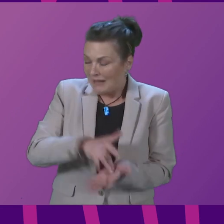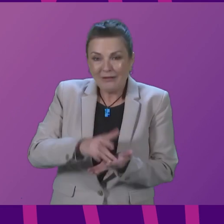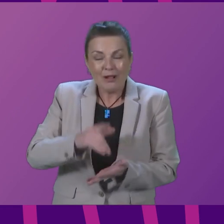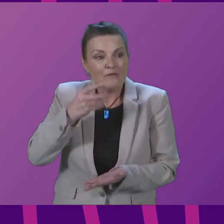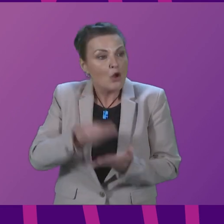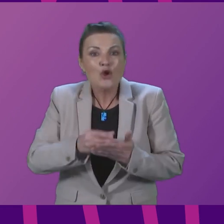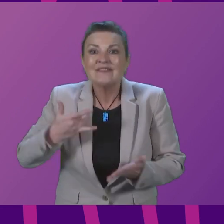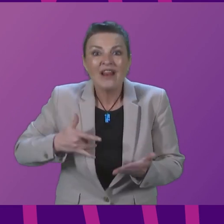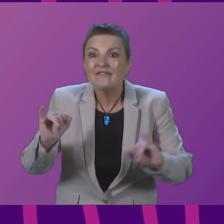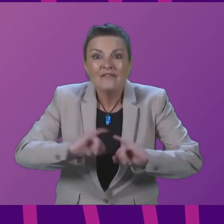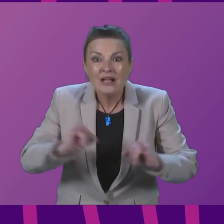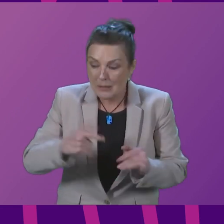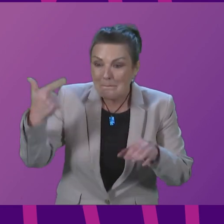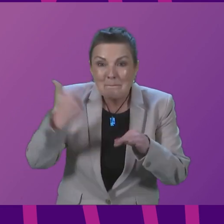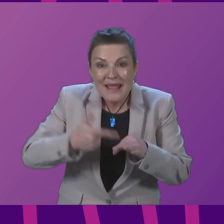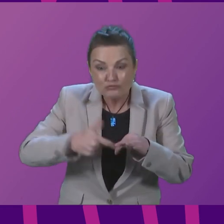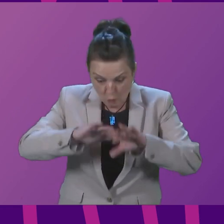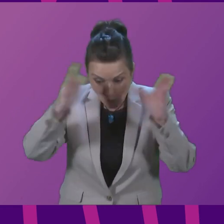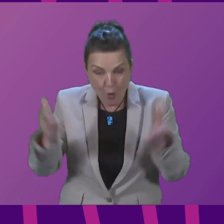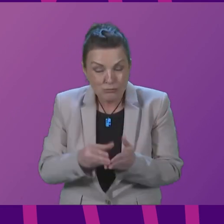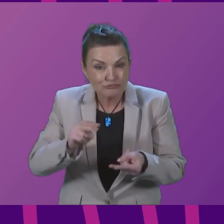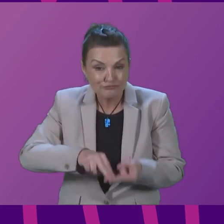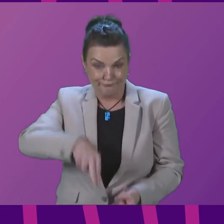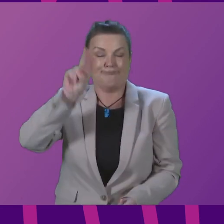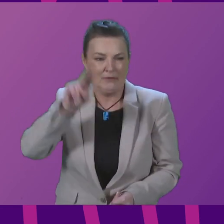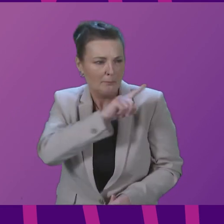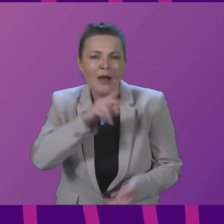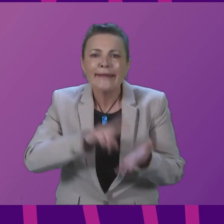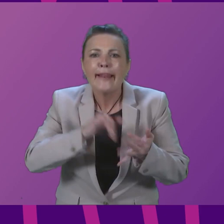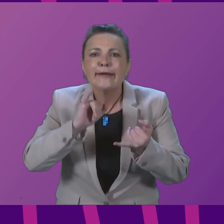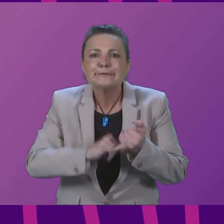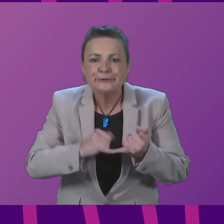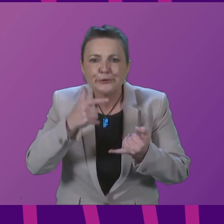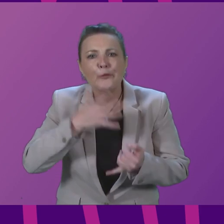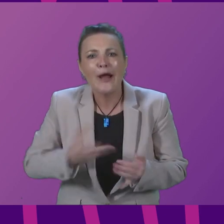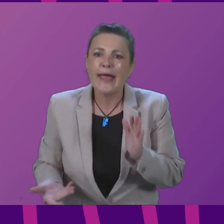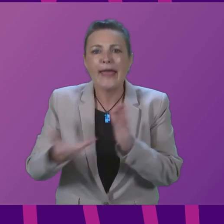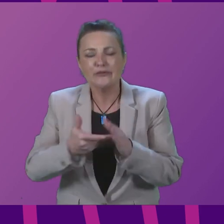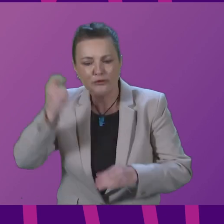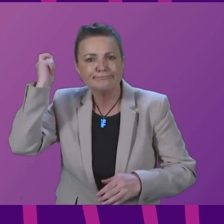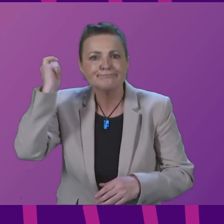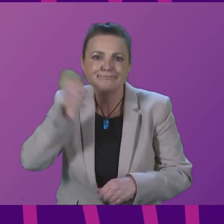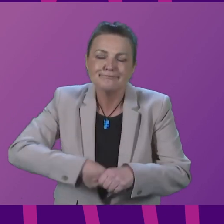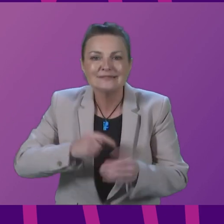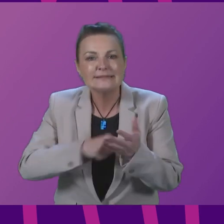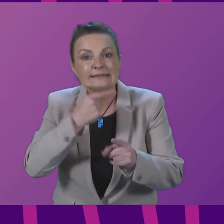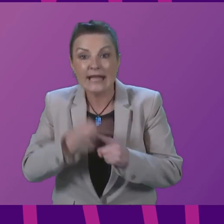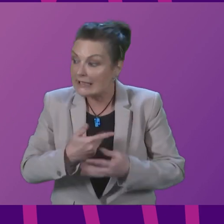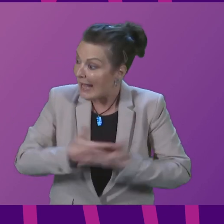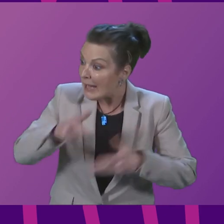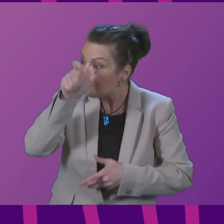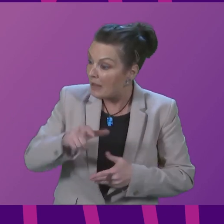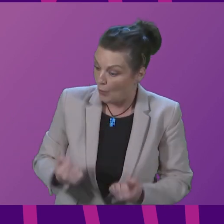are rising globally. Yet Nicola Sturgeon wants to tax people off the road by hammering anyone who owns a car.